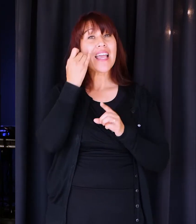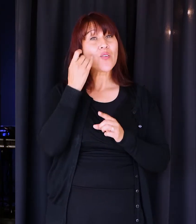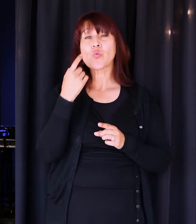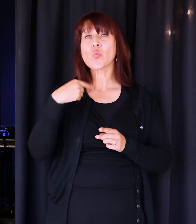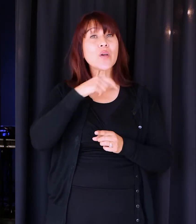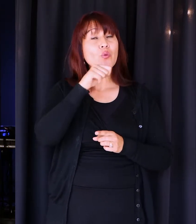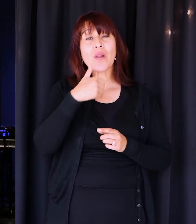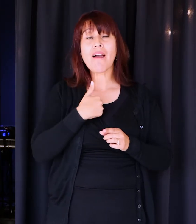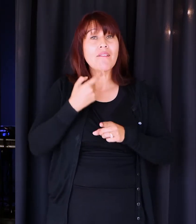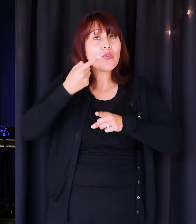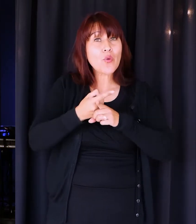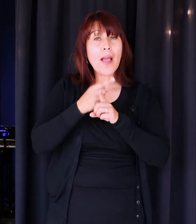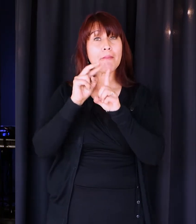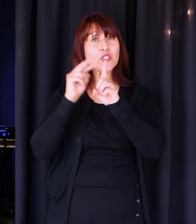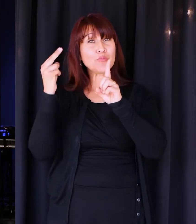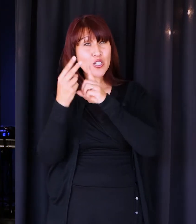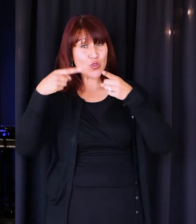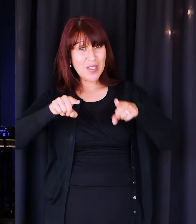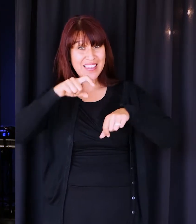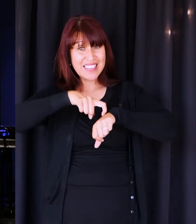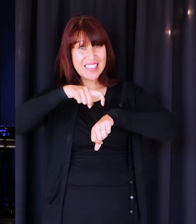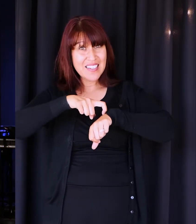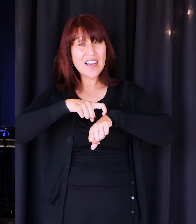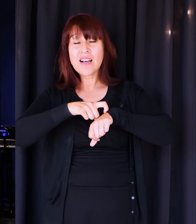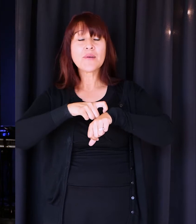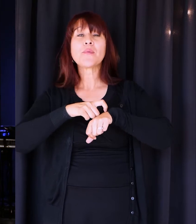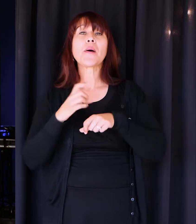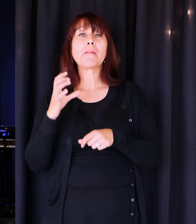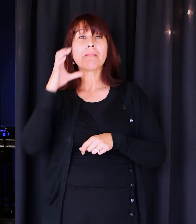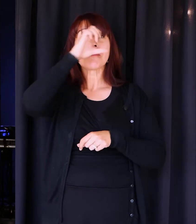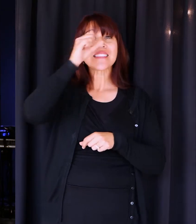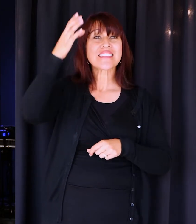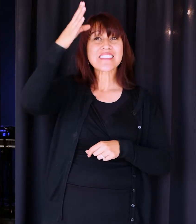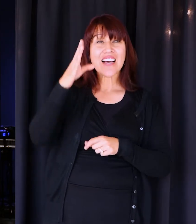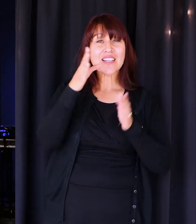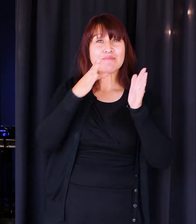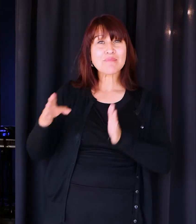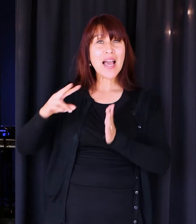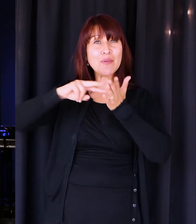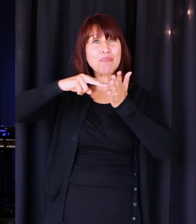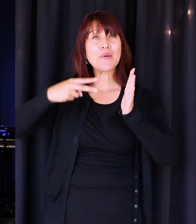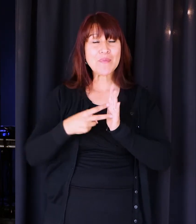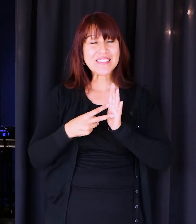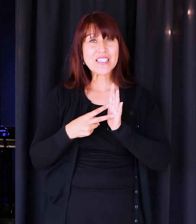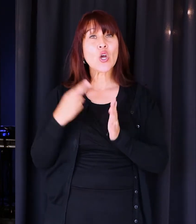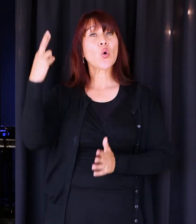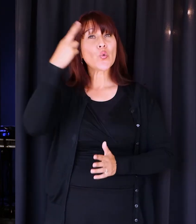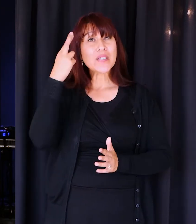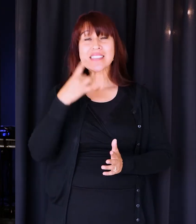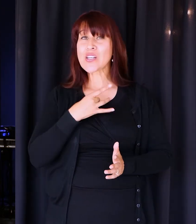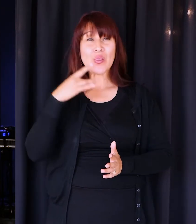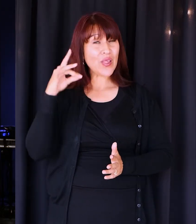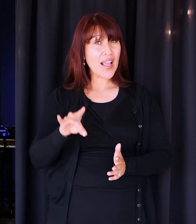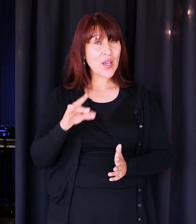perspective in this season, we will miss the purpose of God. The reason I didn't like this is